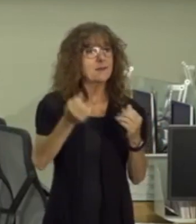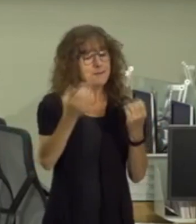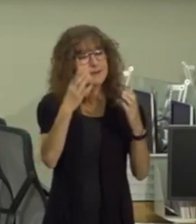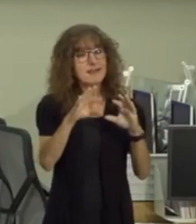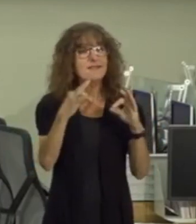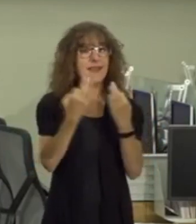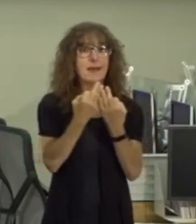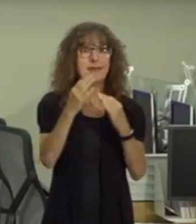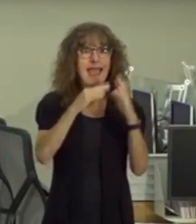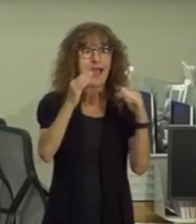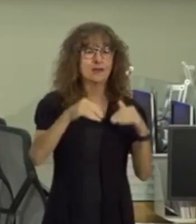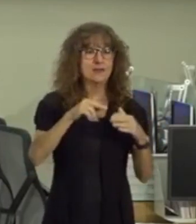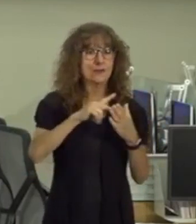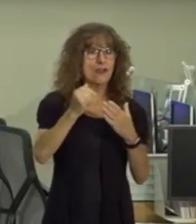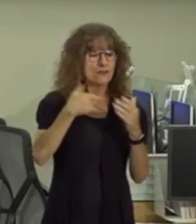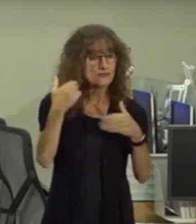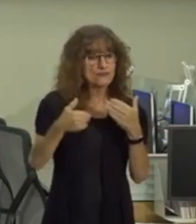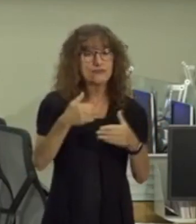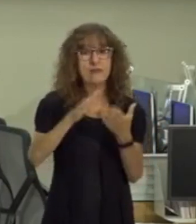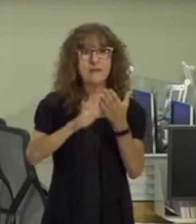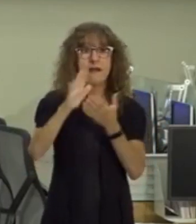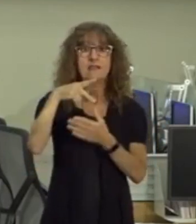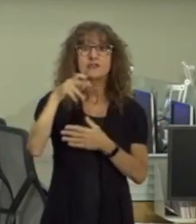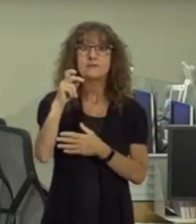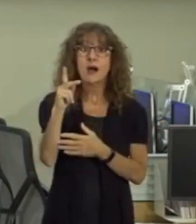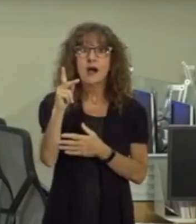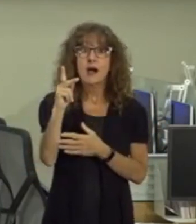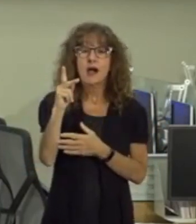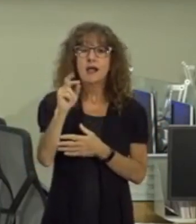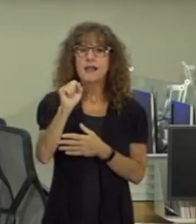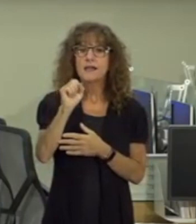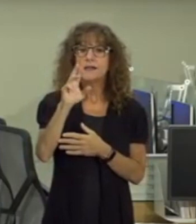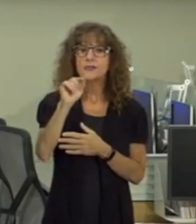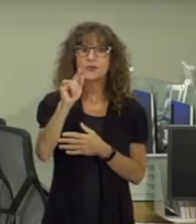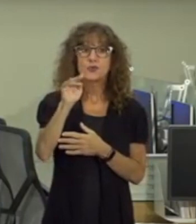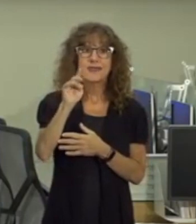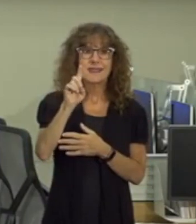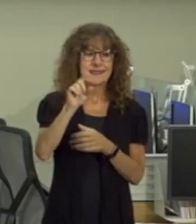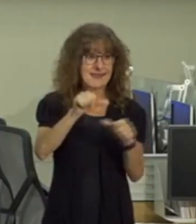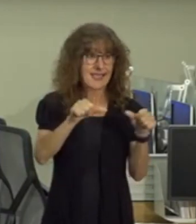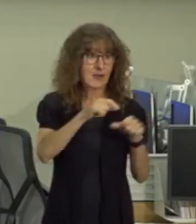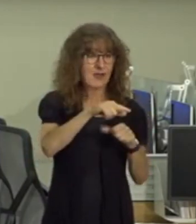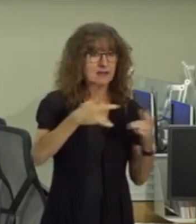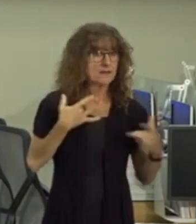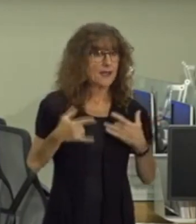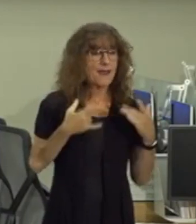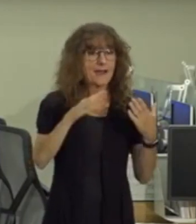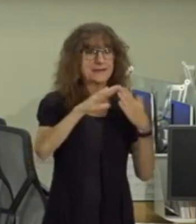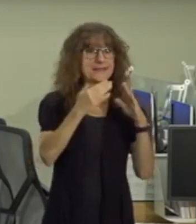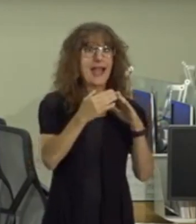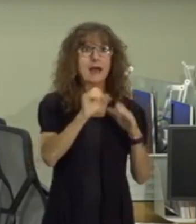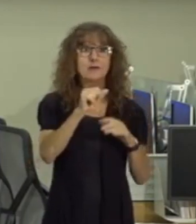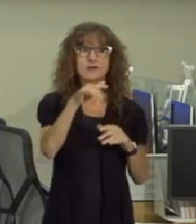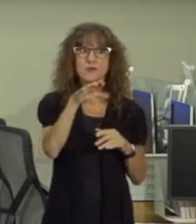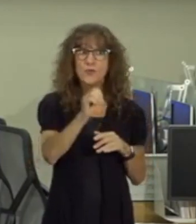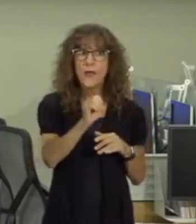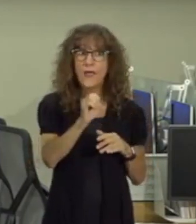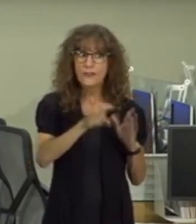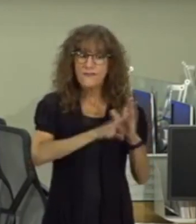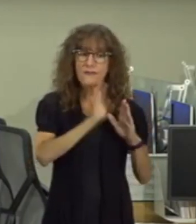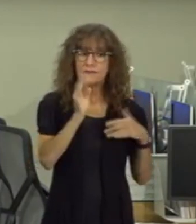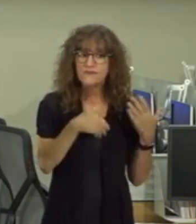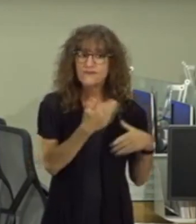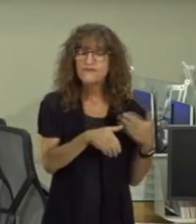these continue to move forward in college park in suitland we're excited about the town square development that is proceeding really